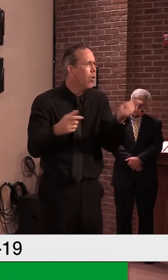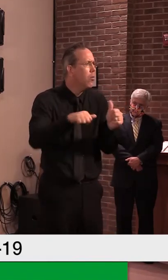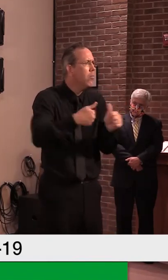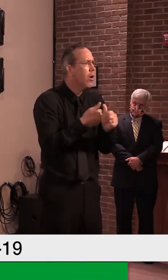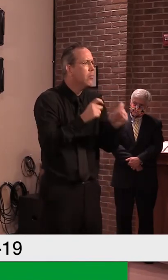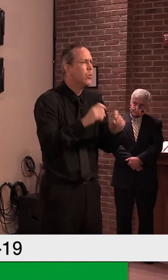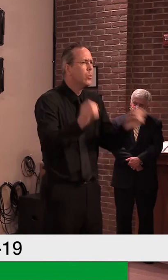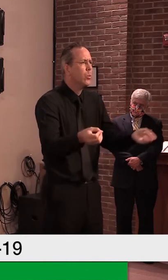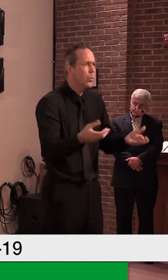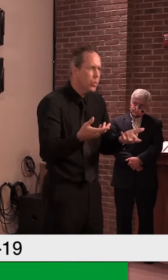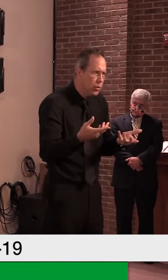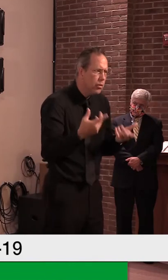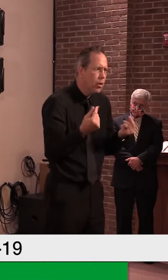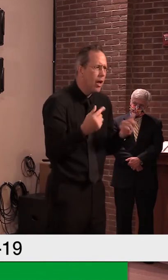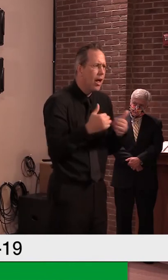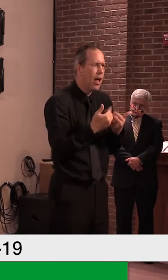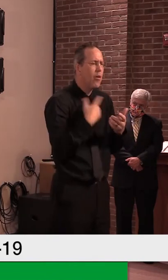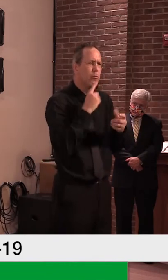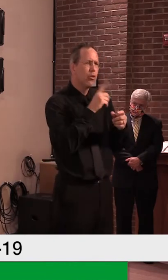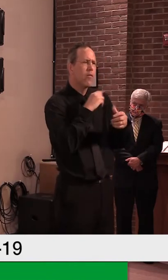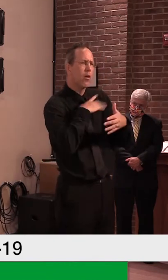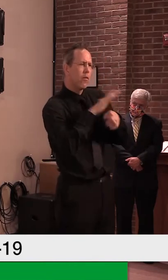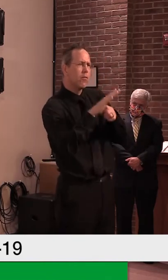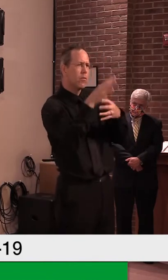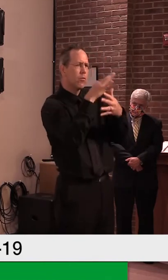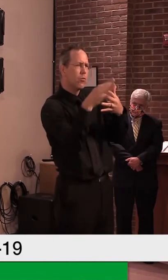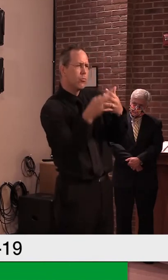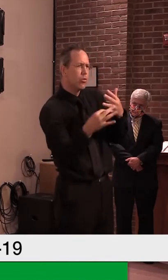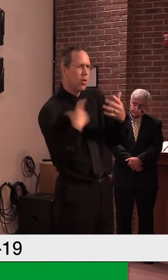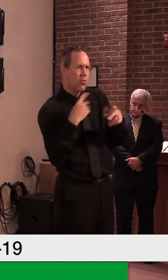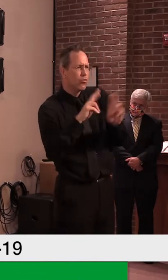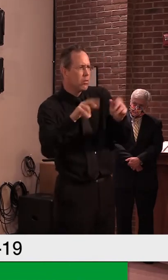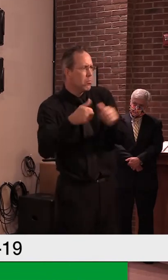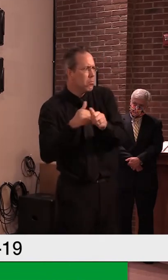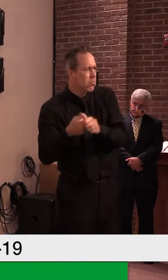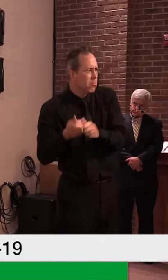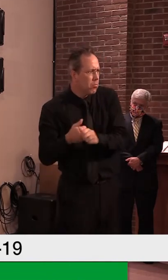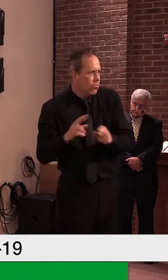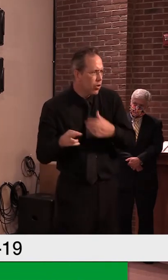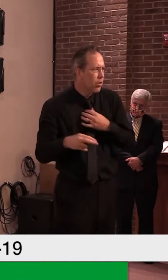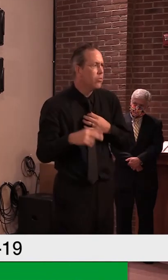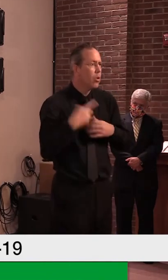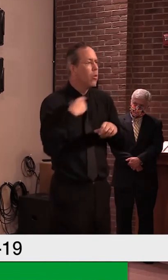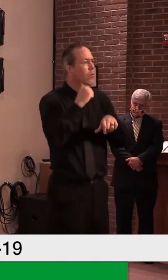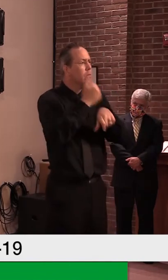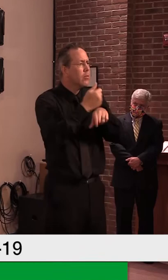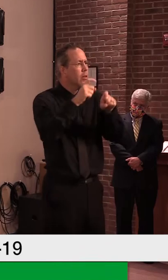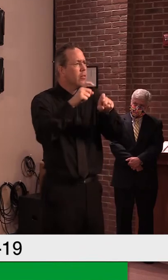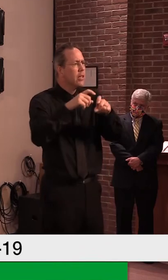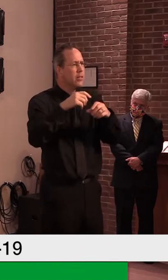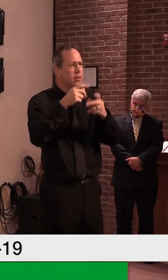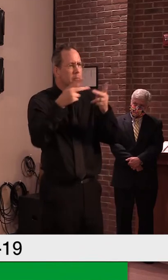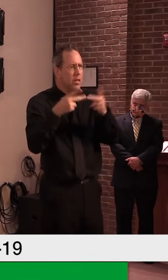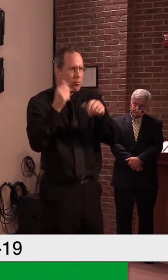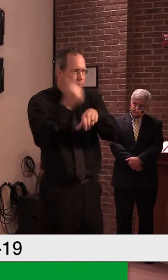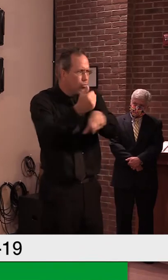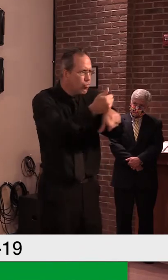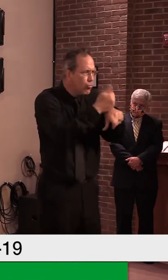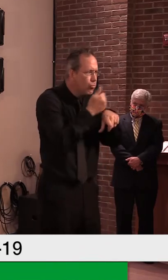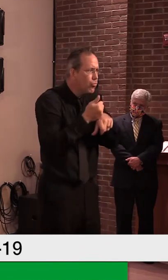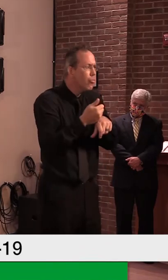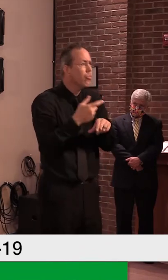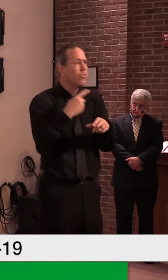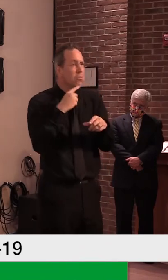pop-ups and people should be persistent when they call about a pop-up to make sure that there truly hasn't been any